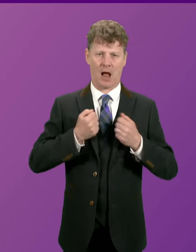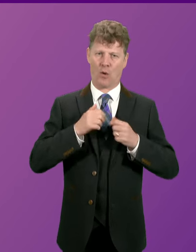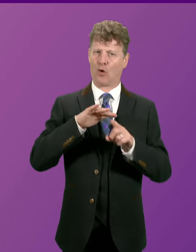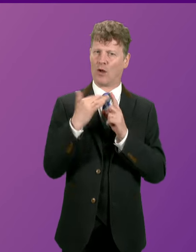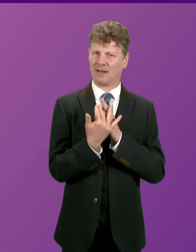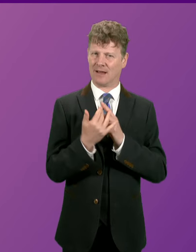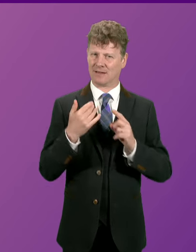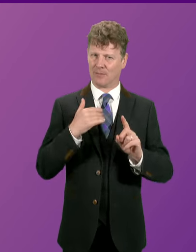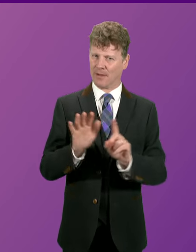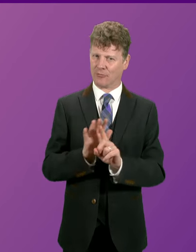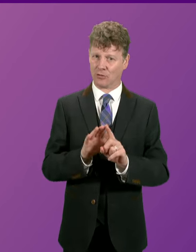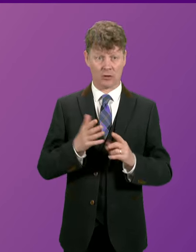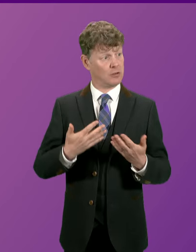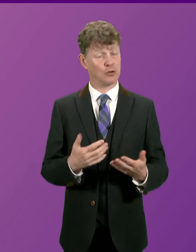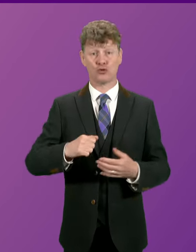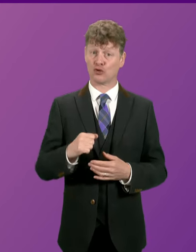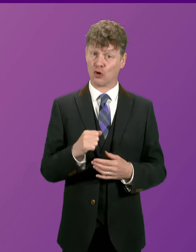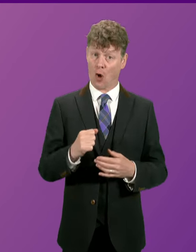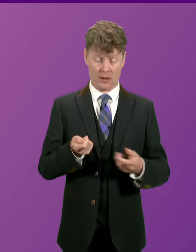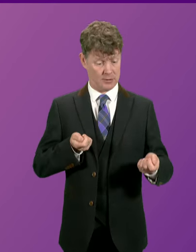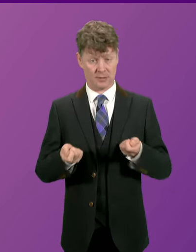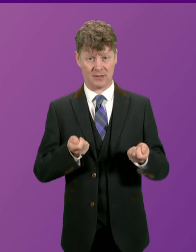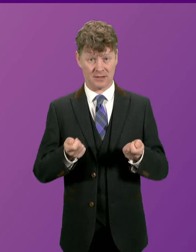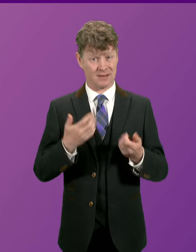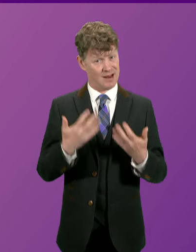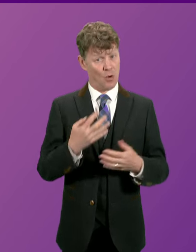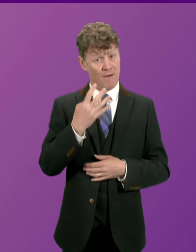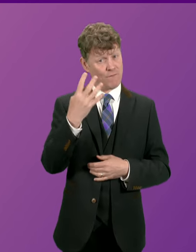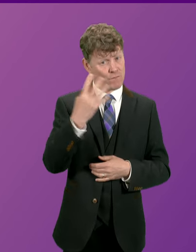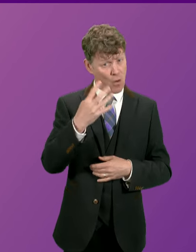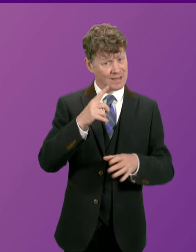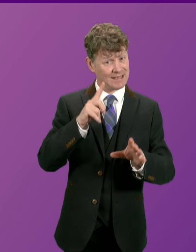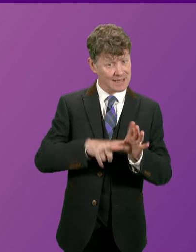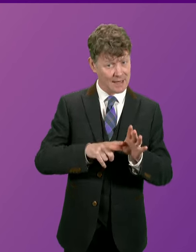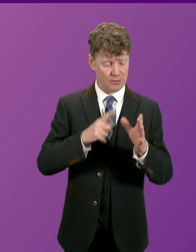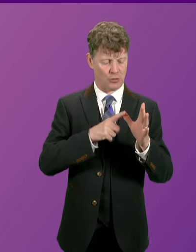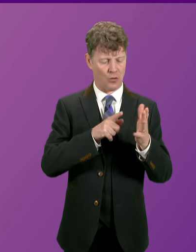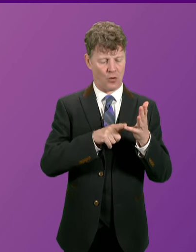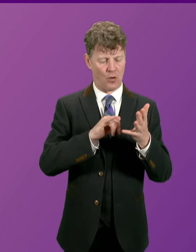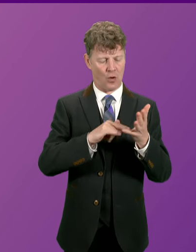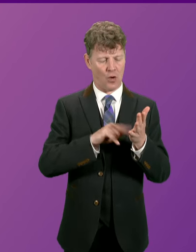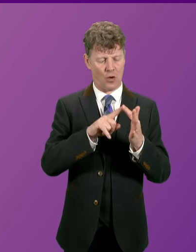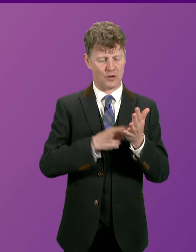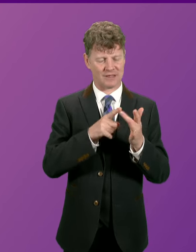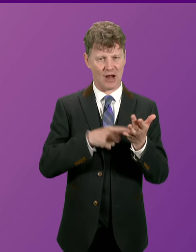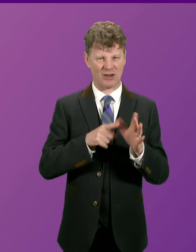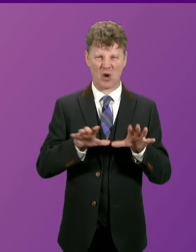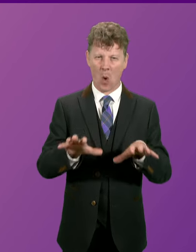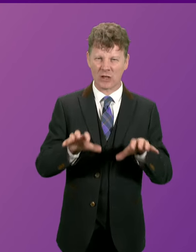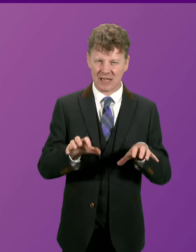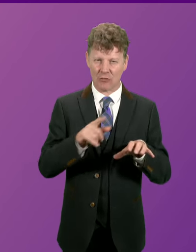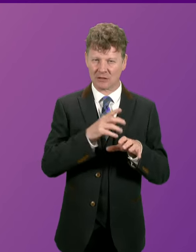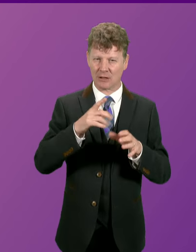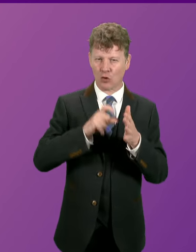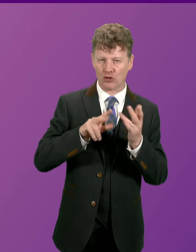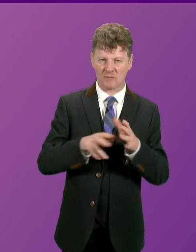We are now operating in Scotland after 14 years of austerity. That has put insufferable